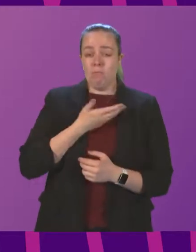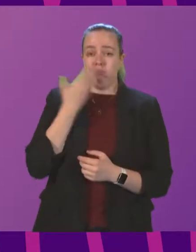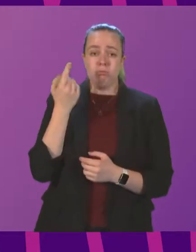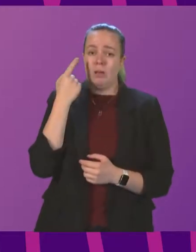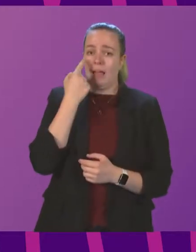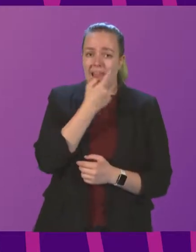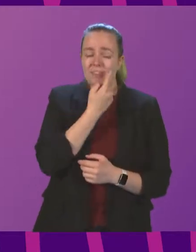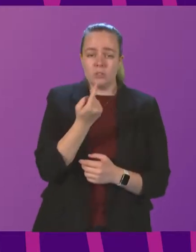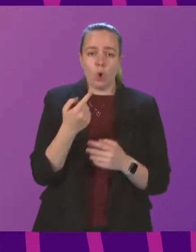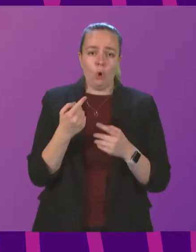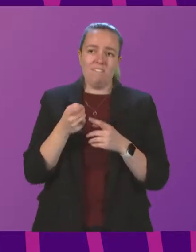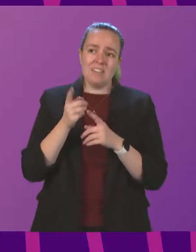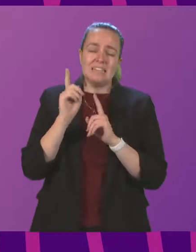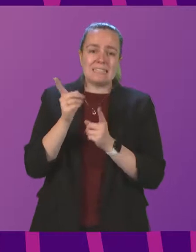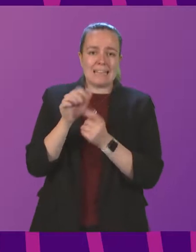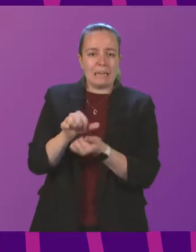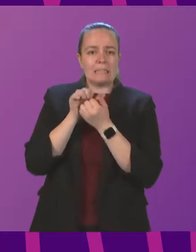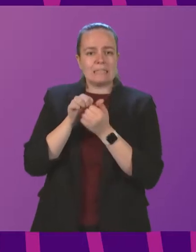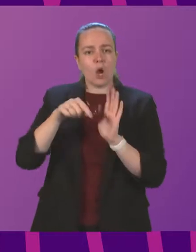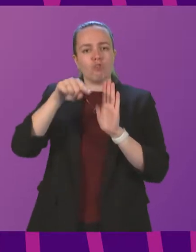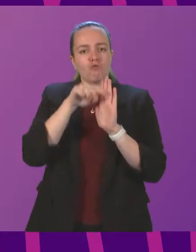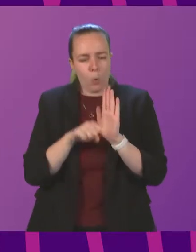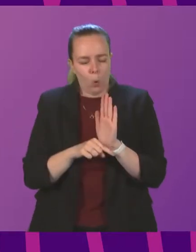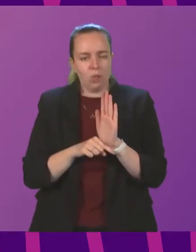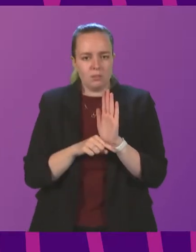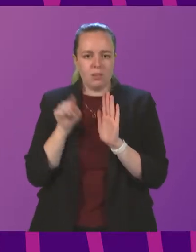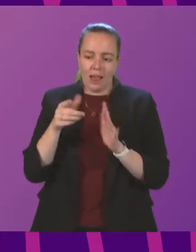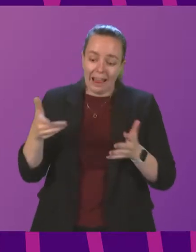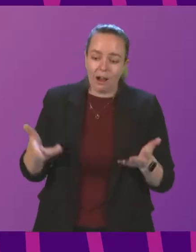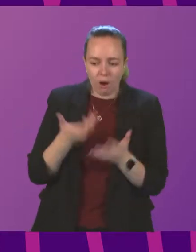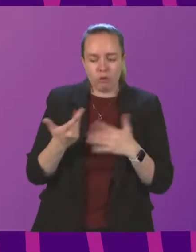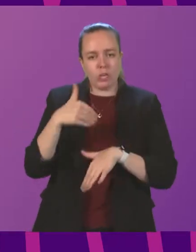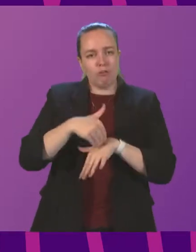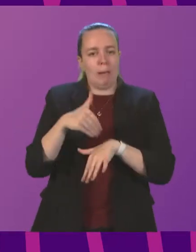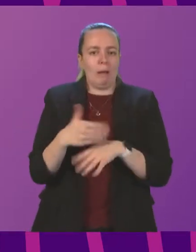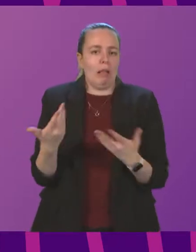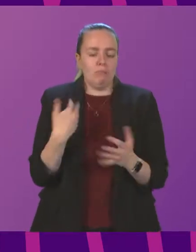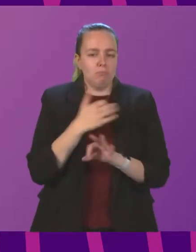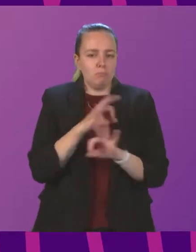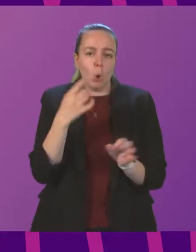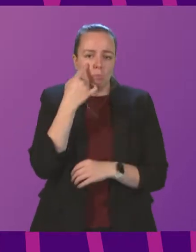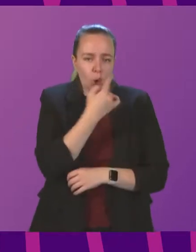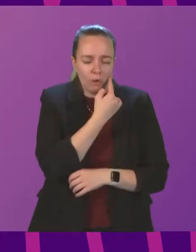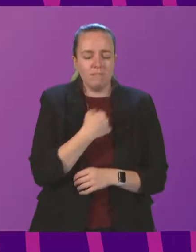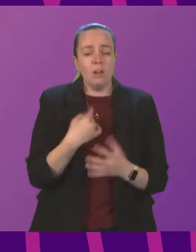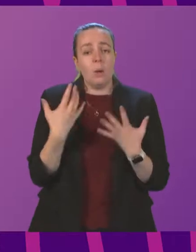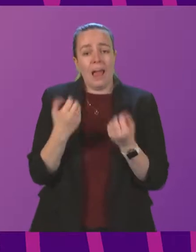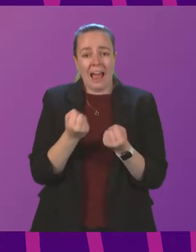sentencing rules, and I mean sentencing rules, are encouraging that criminality. We have a range of